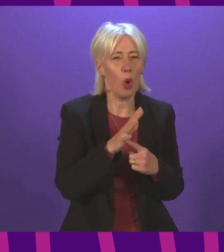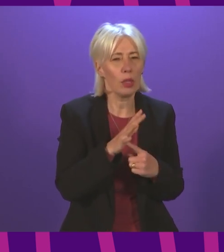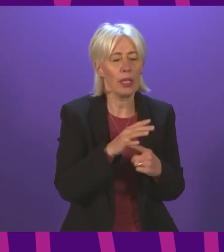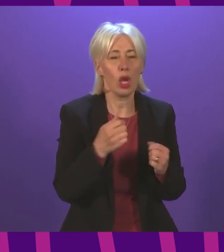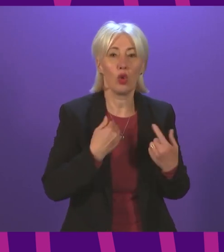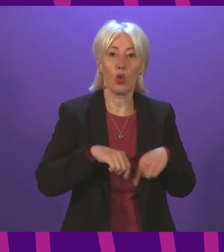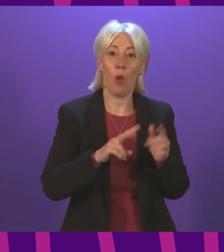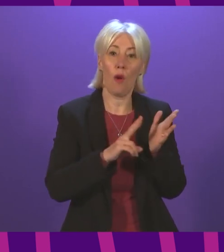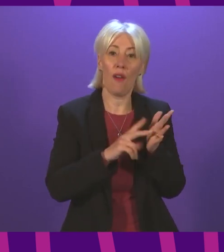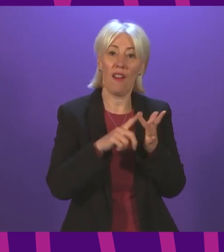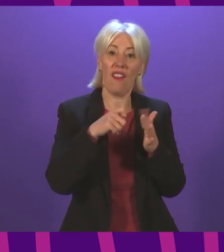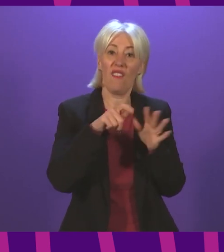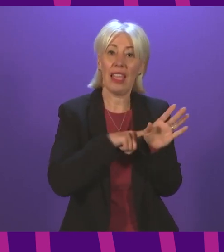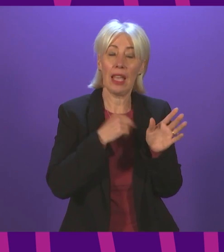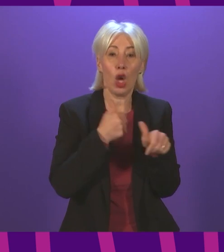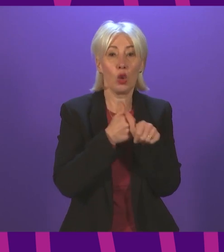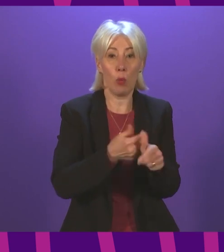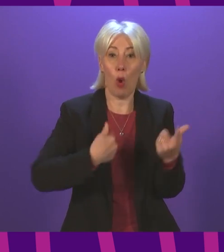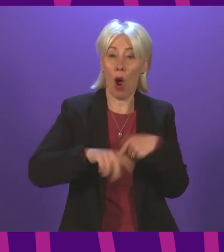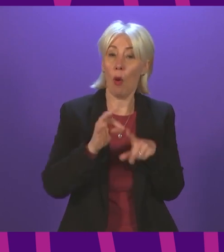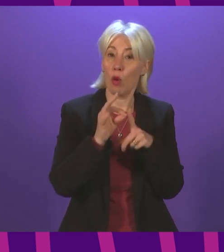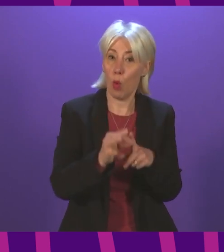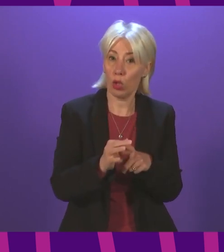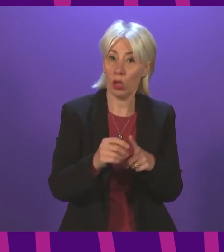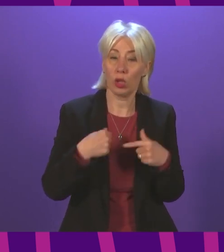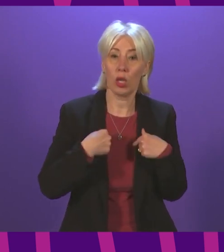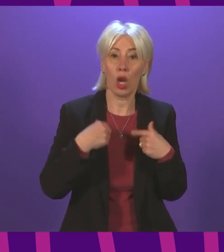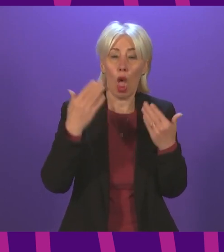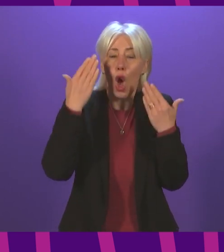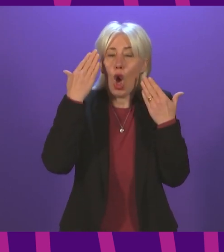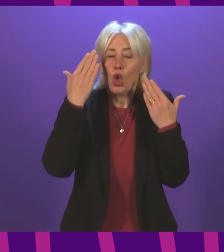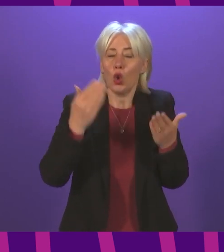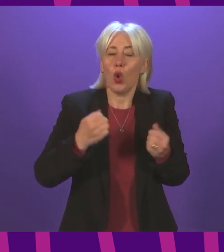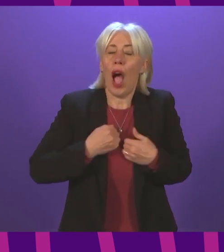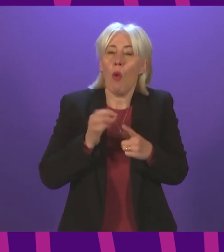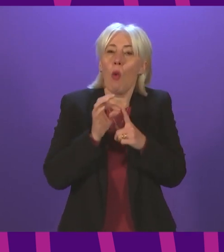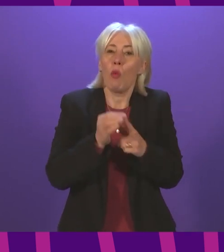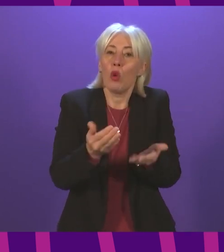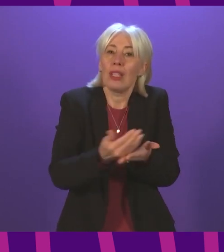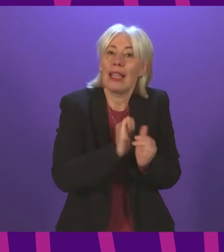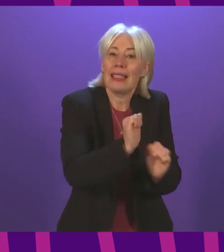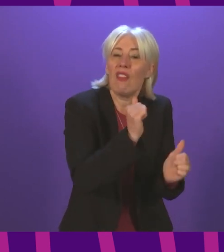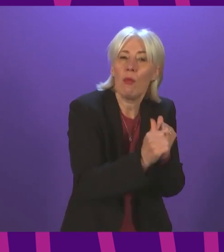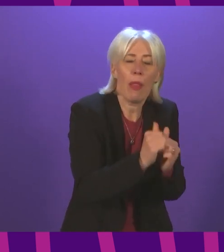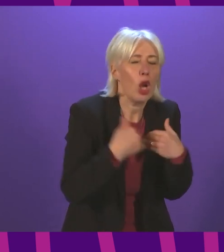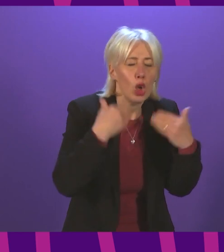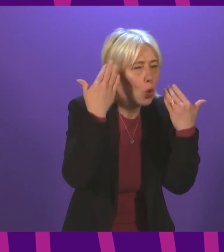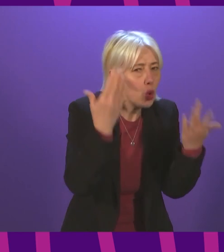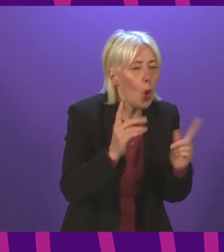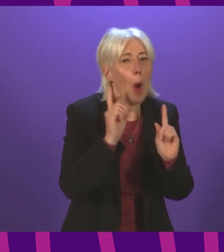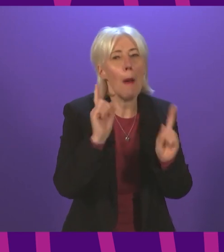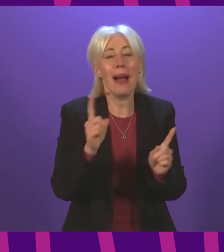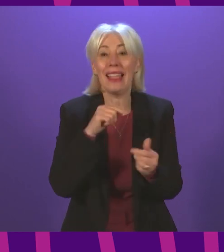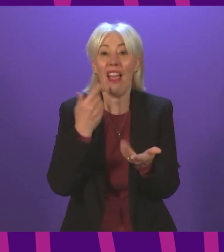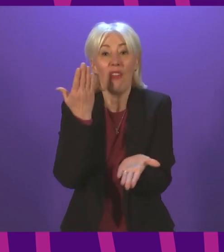backing our proposals. She can't know for sure that it would have saved Stuart. But she told us, if we had this bill, I